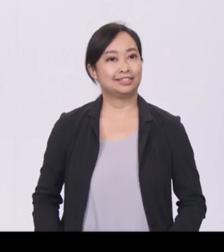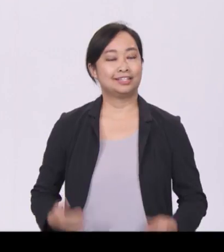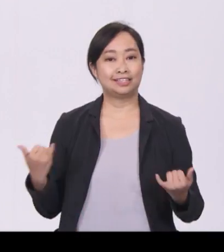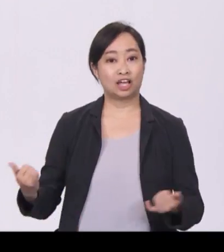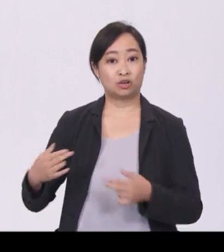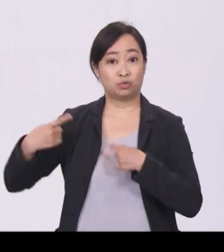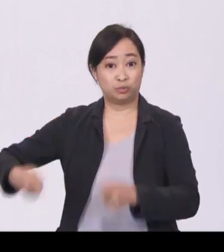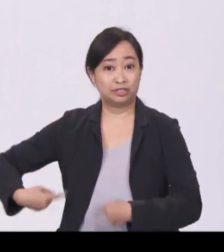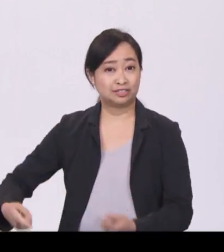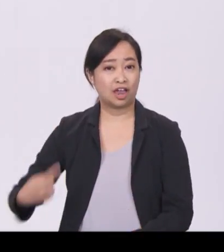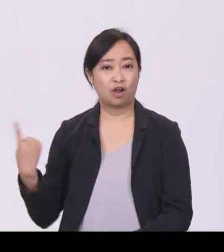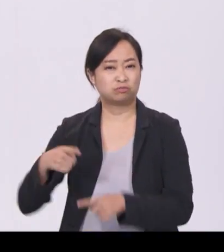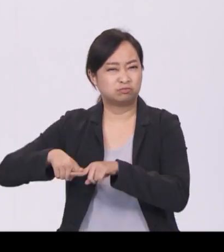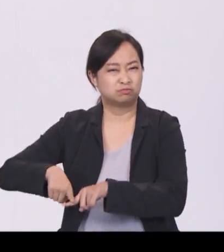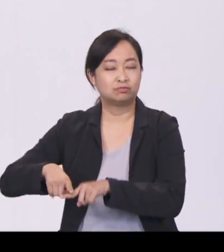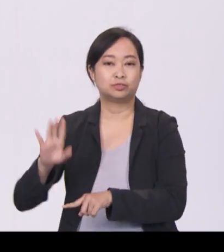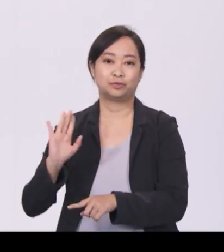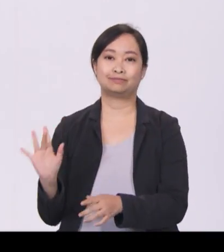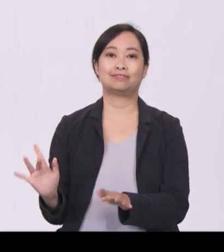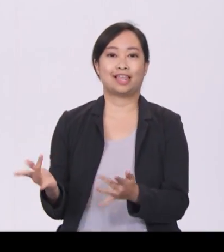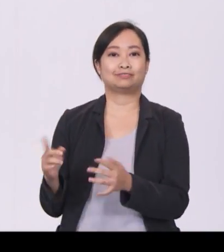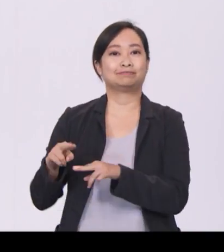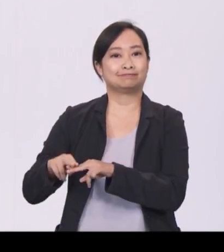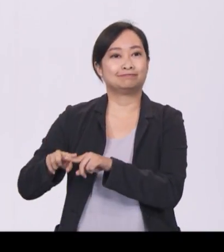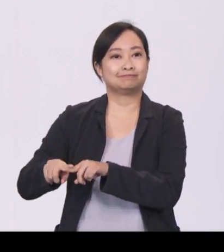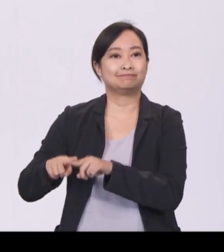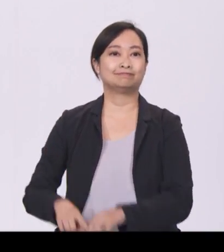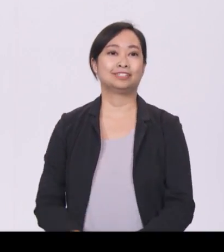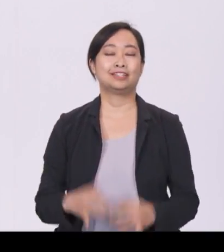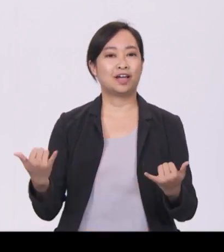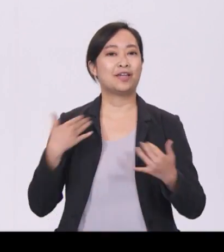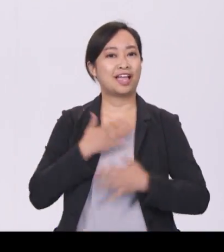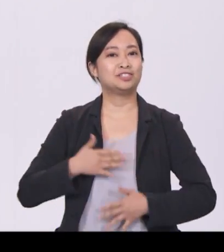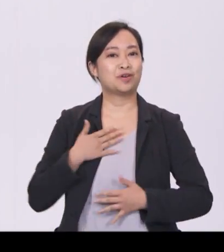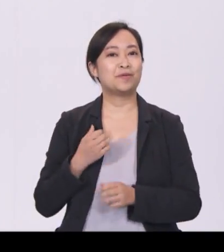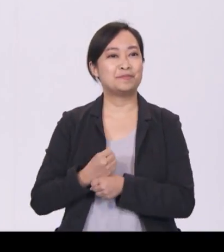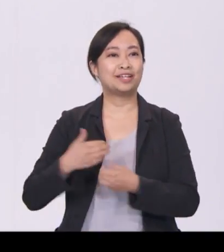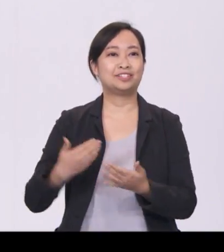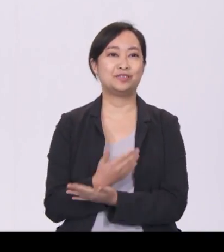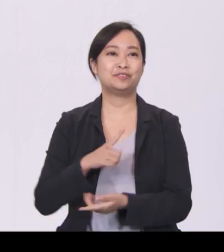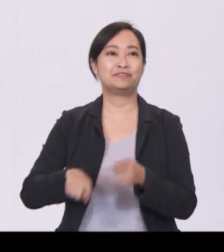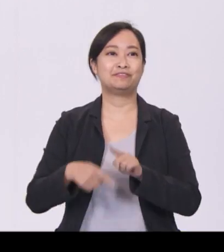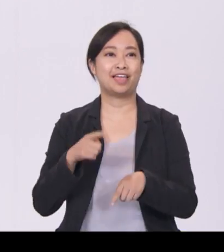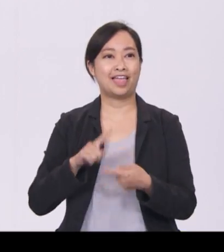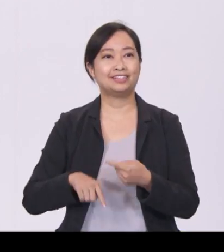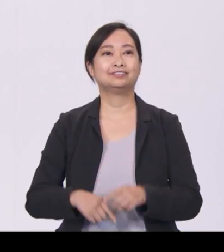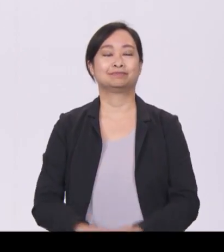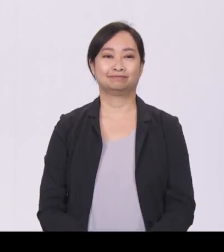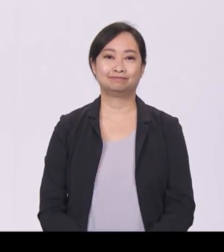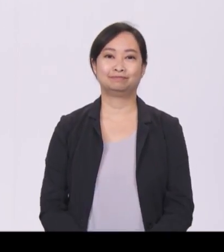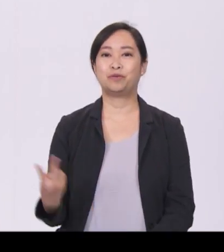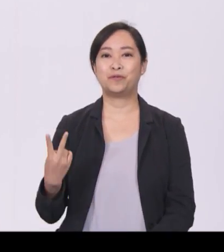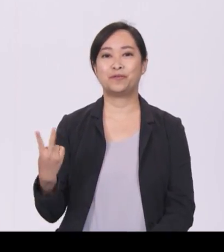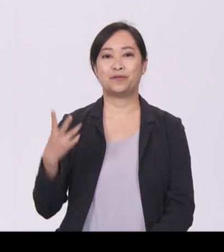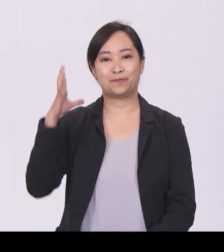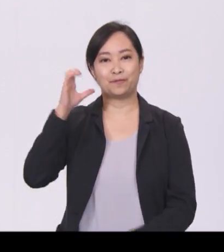enjoying making new friends. I believe that the CNS model can meaningfully improve the lives